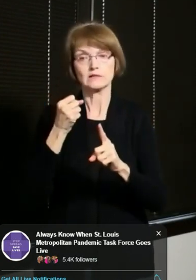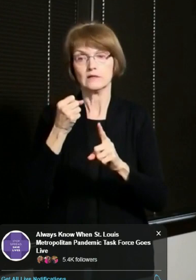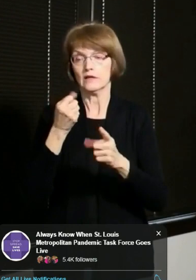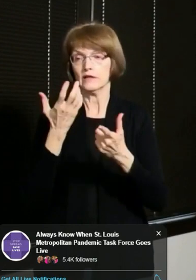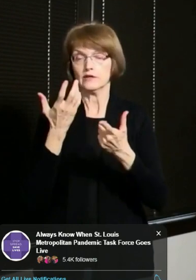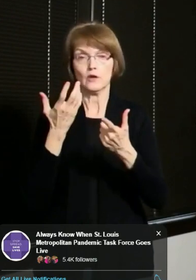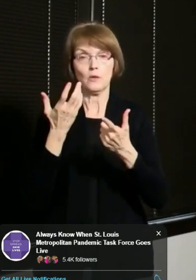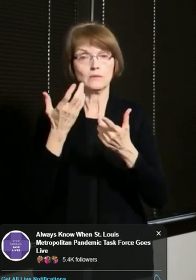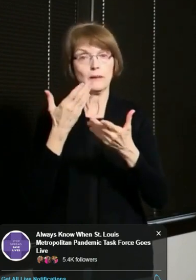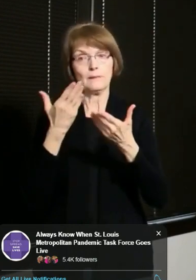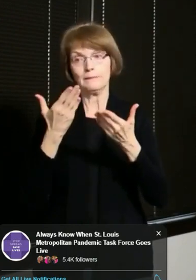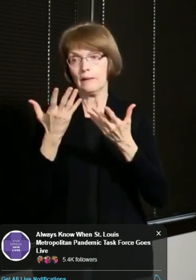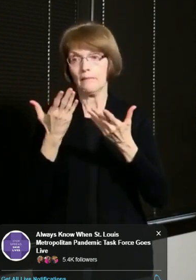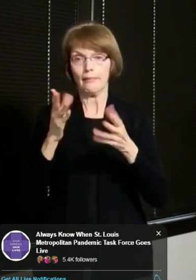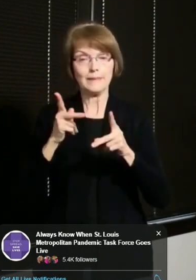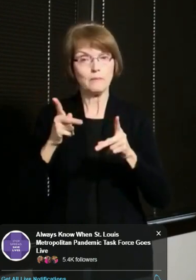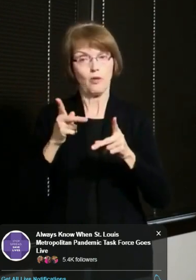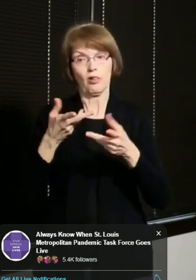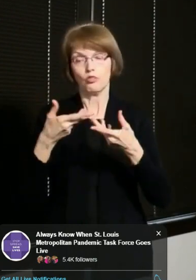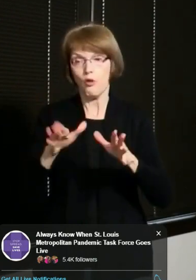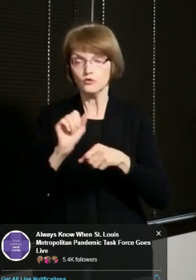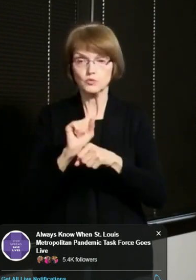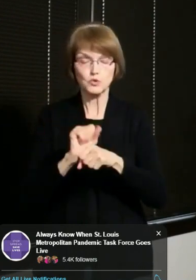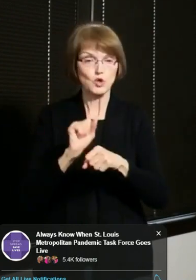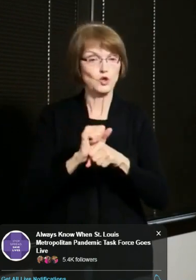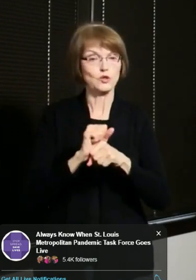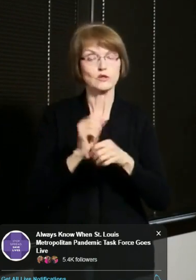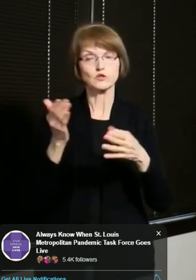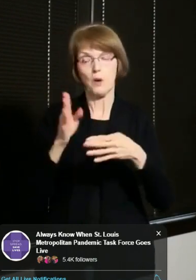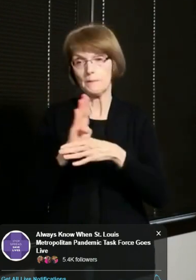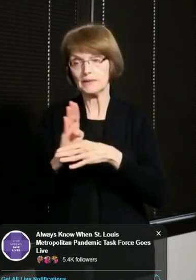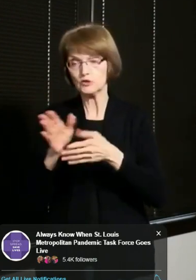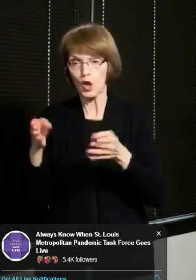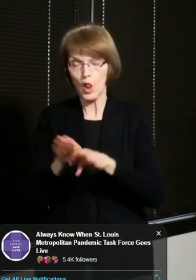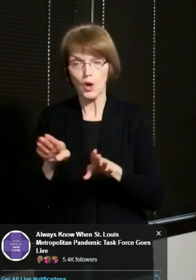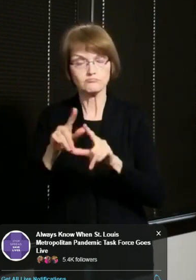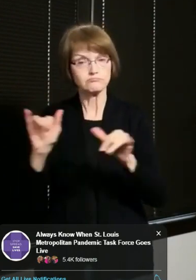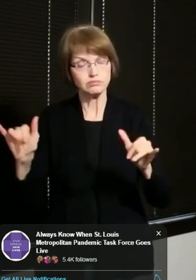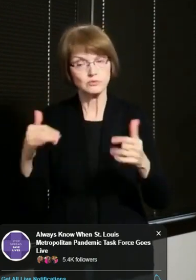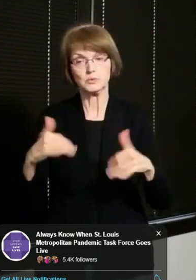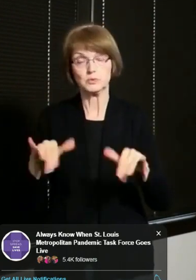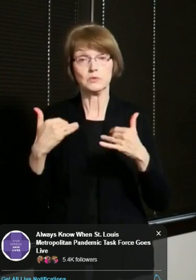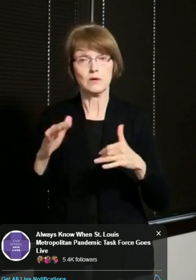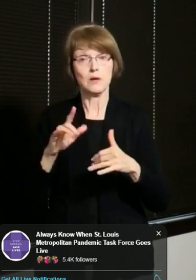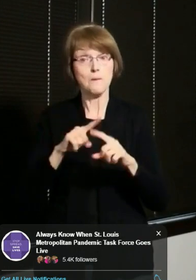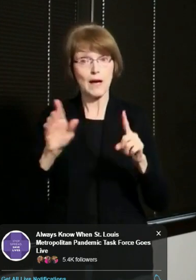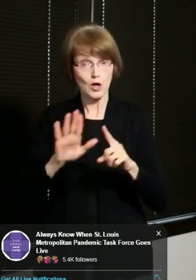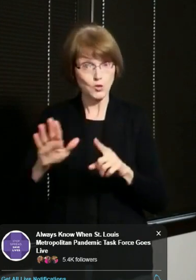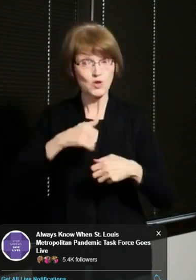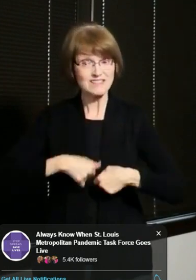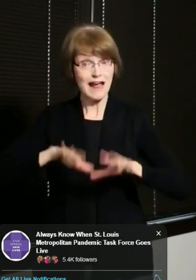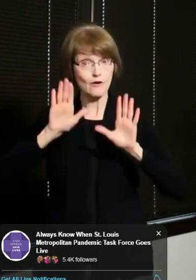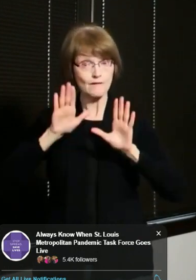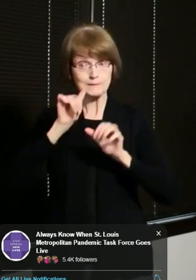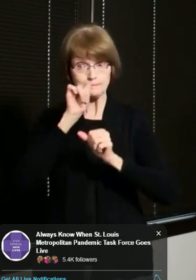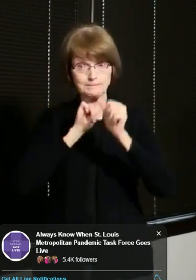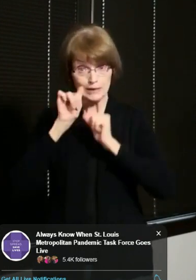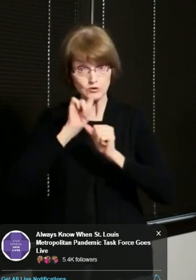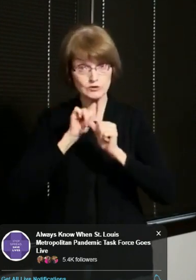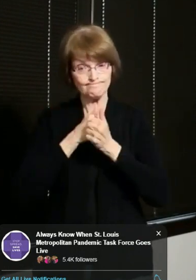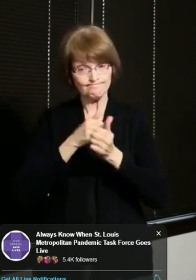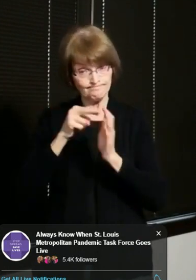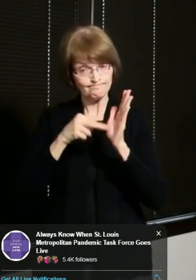closed, is staggering. But this sacrifice has saved many thousands of lives,